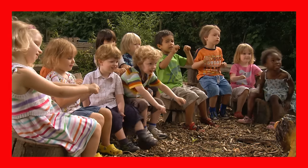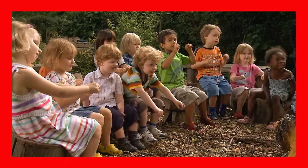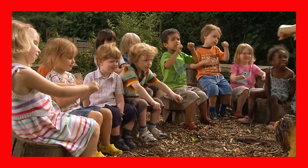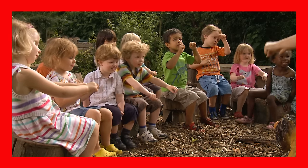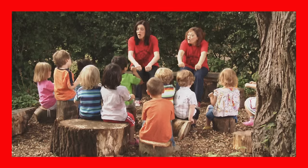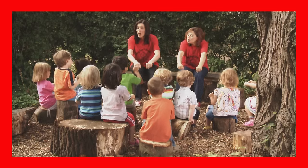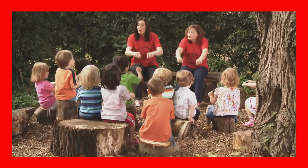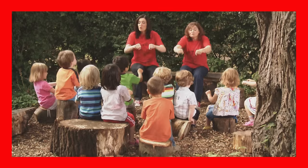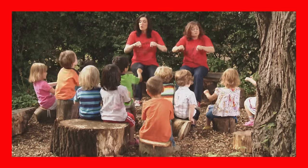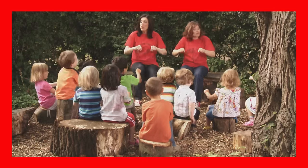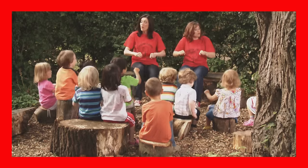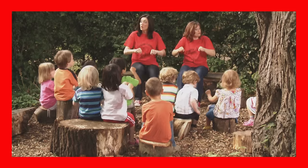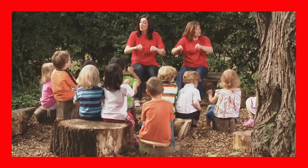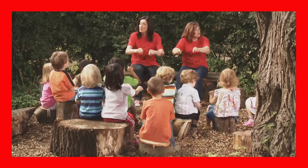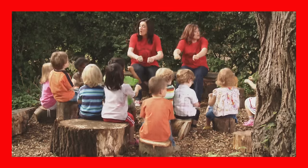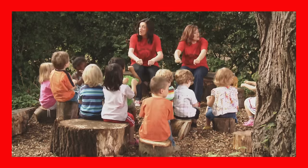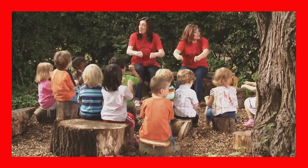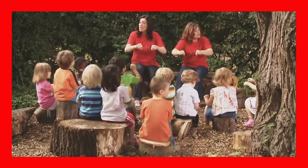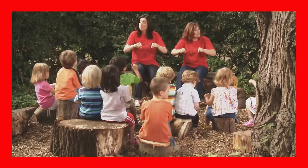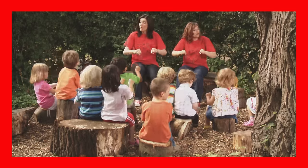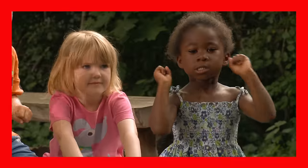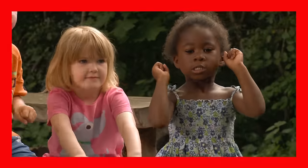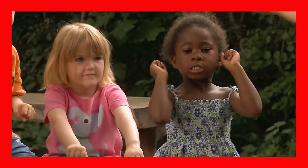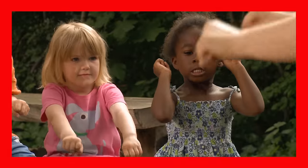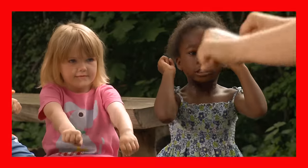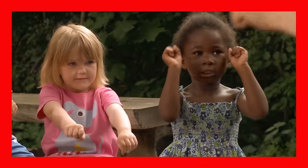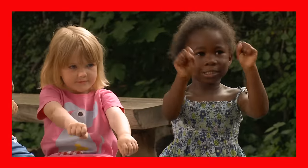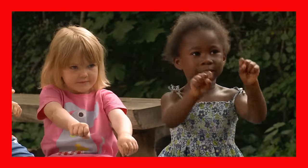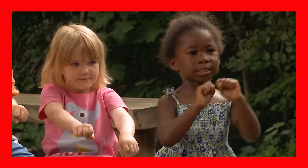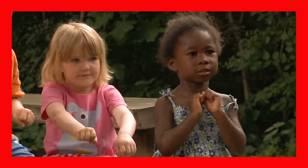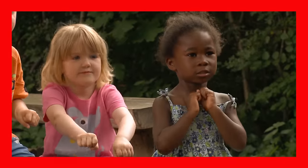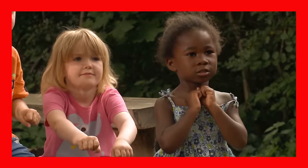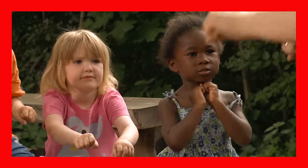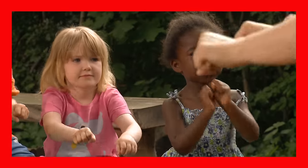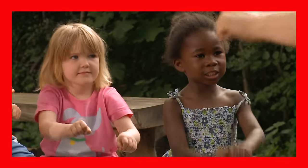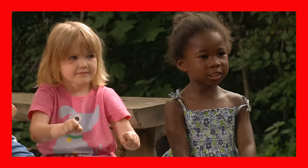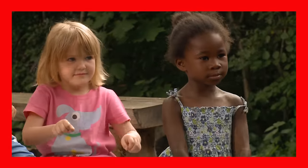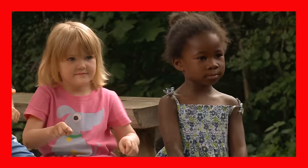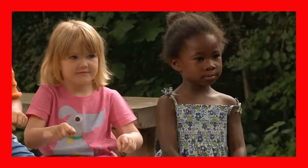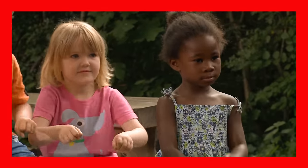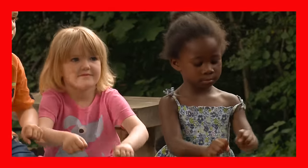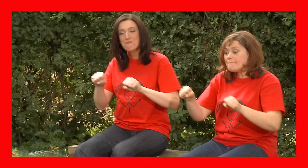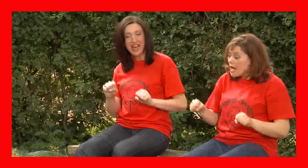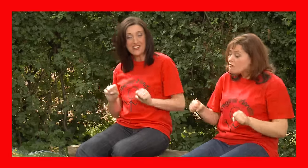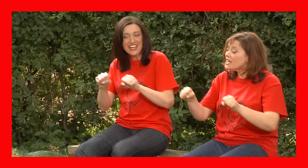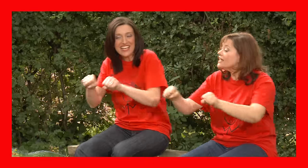Row, row, row your boat! Gently down the stream! Merrily,